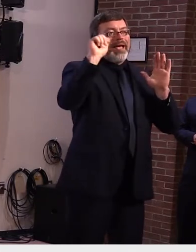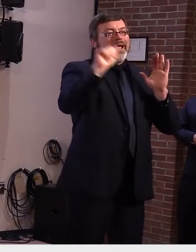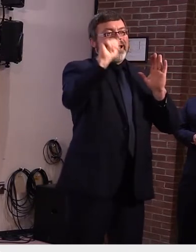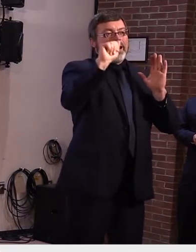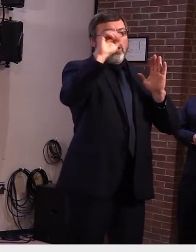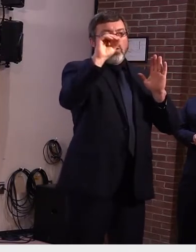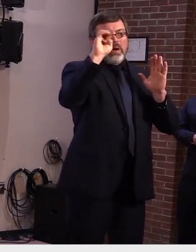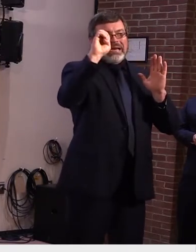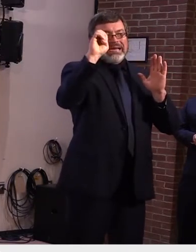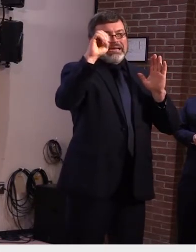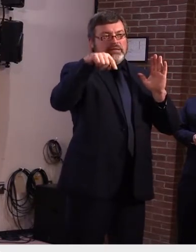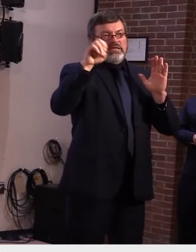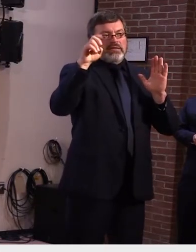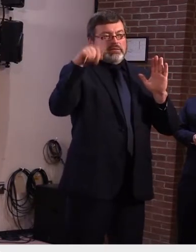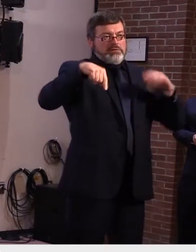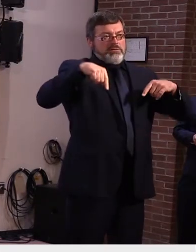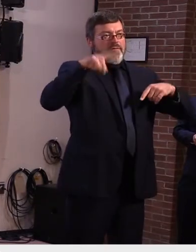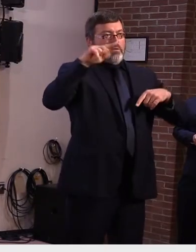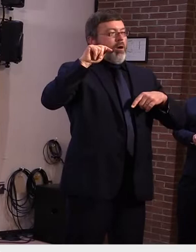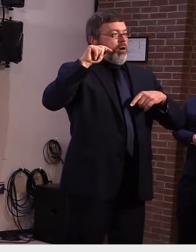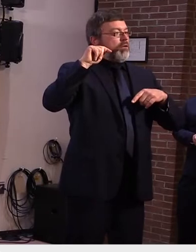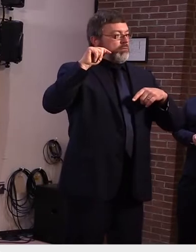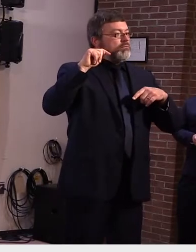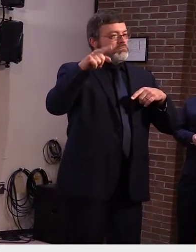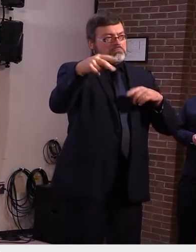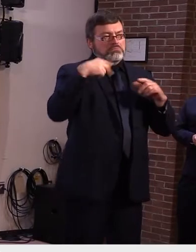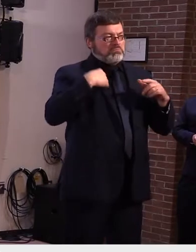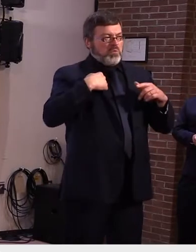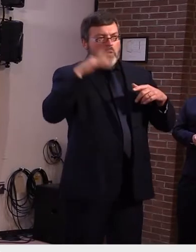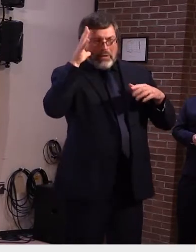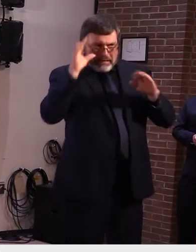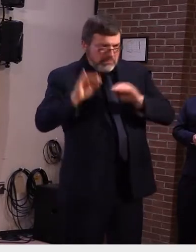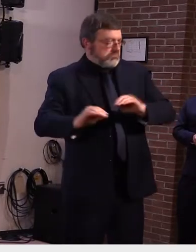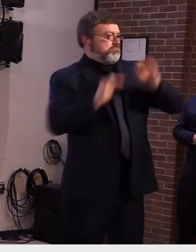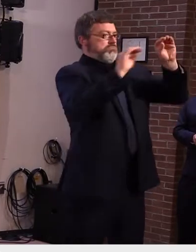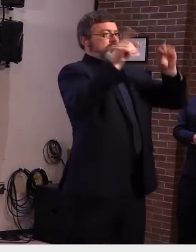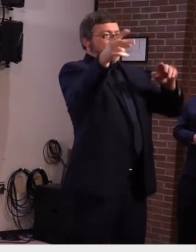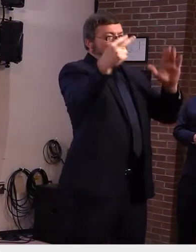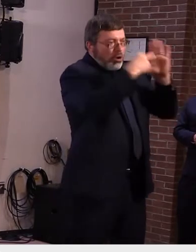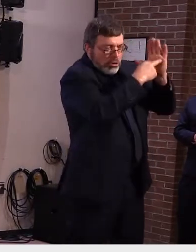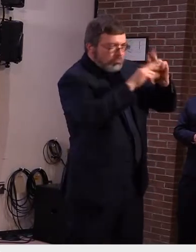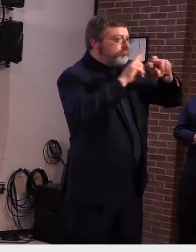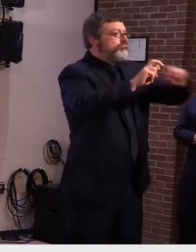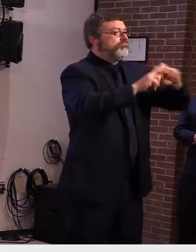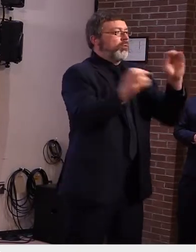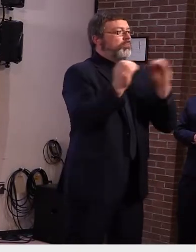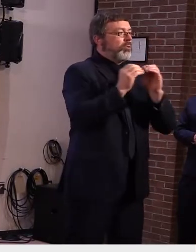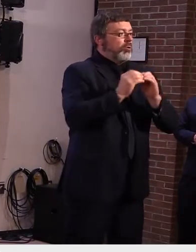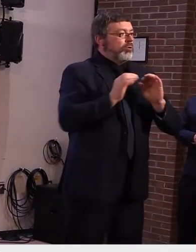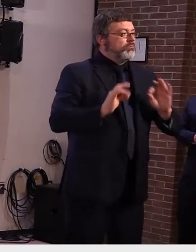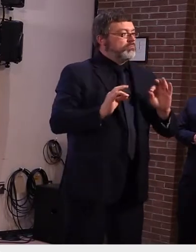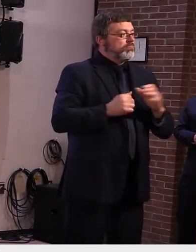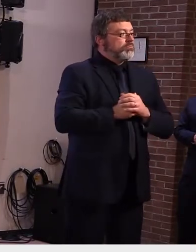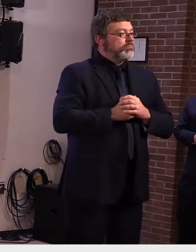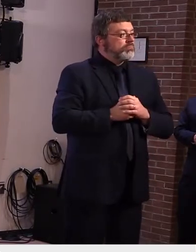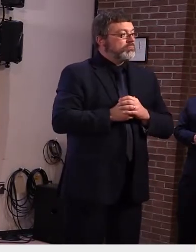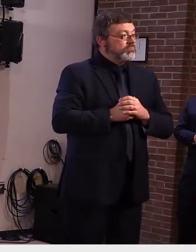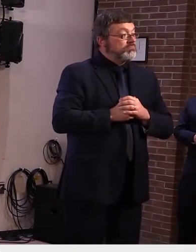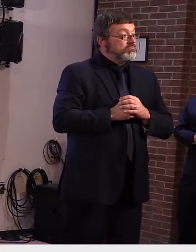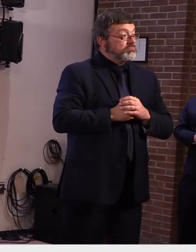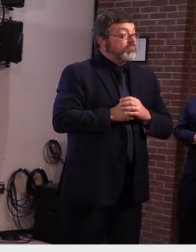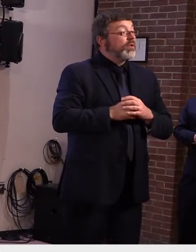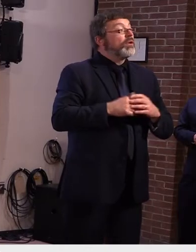reopening plans. Finally, one issue that has emerged as a concern from districts in the last week or so is holiday